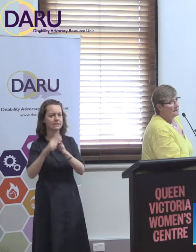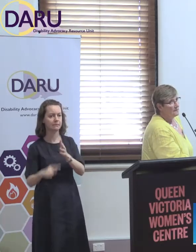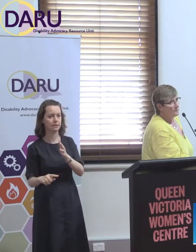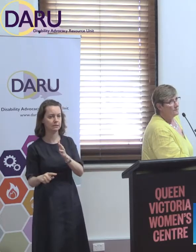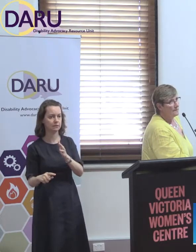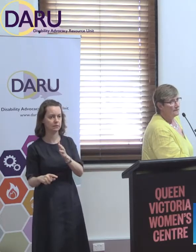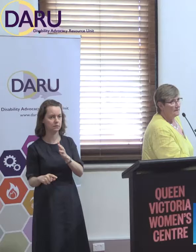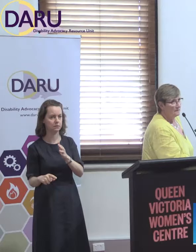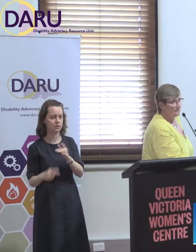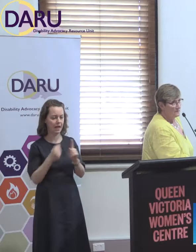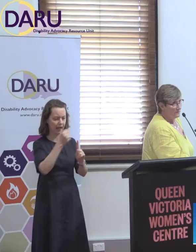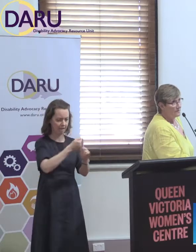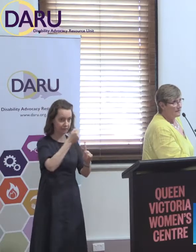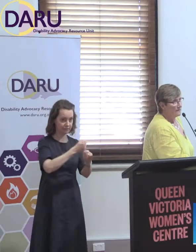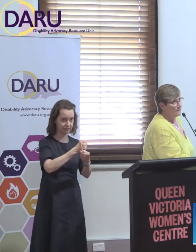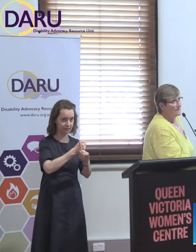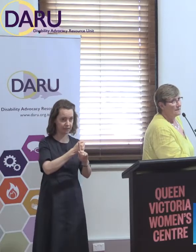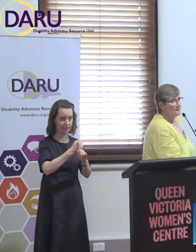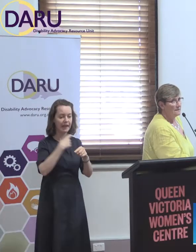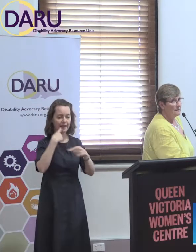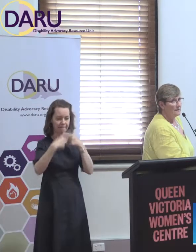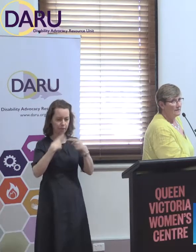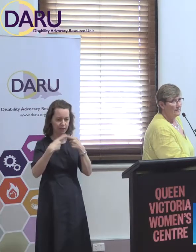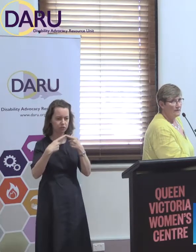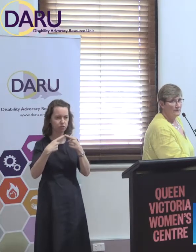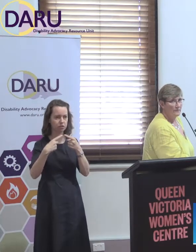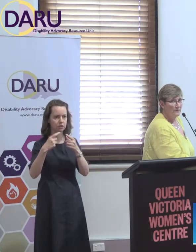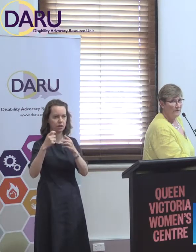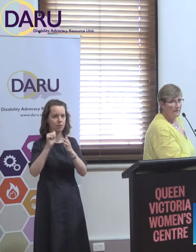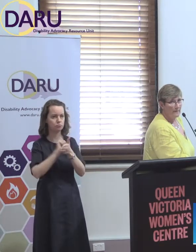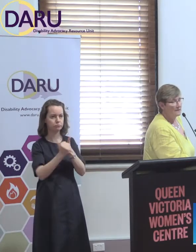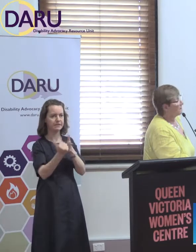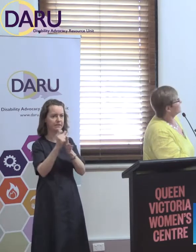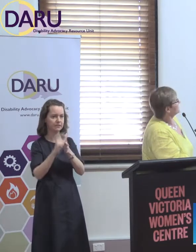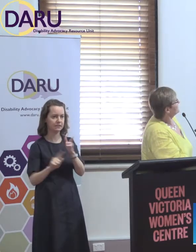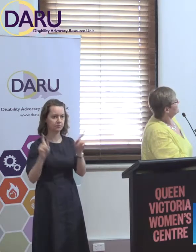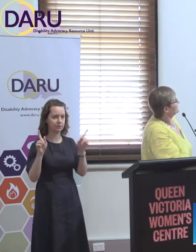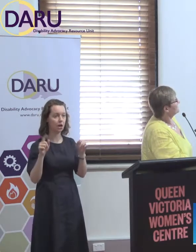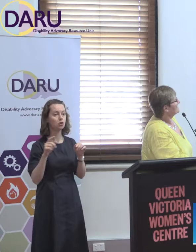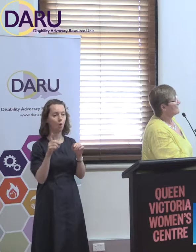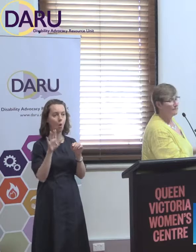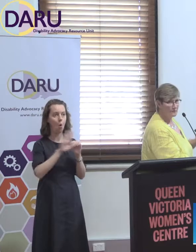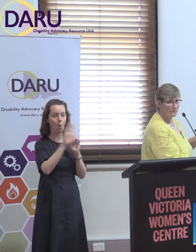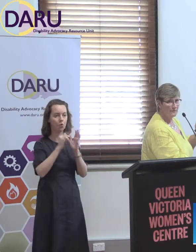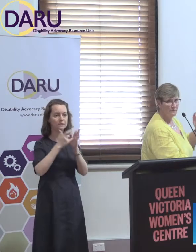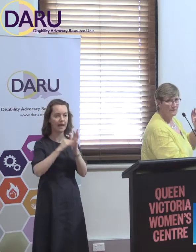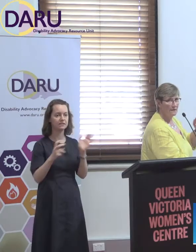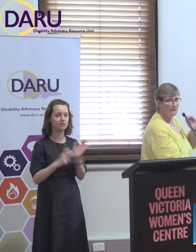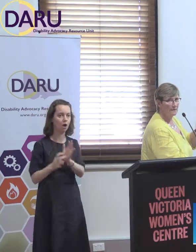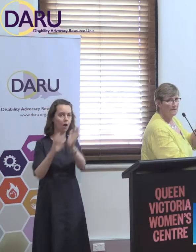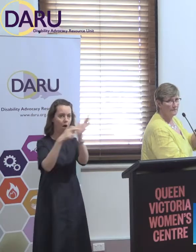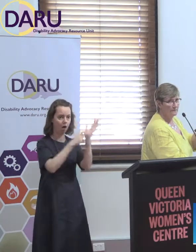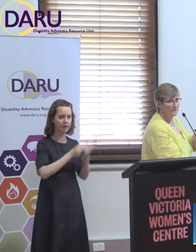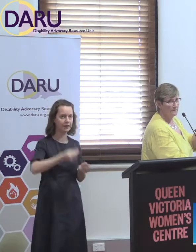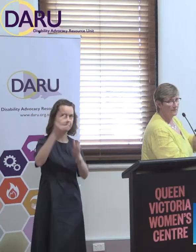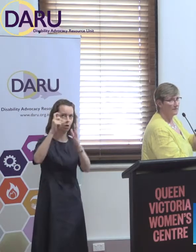And it's all in, almost every government signed it over in their bilateral agreement to go back to the Commonwealth. In Victoria, that was